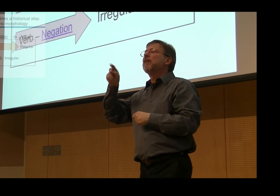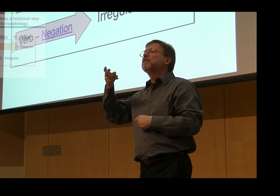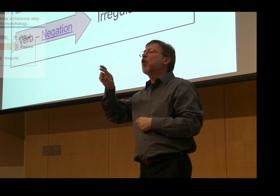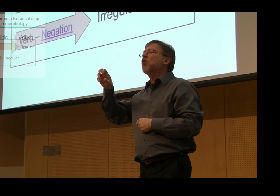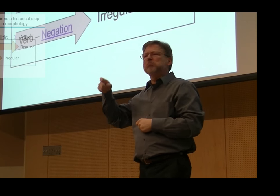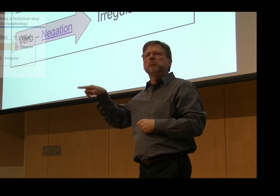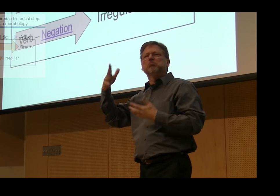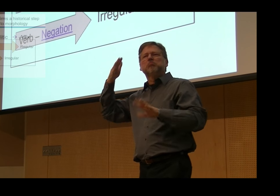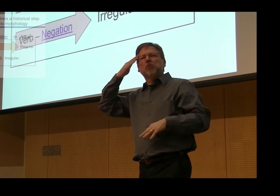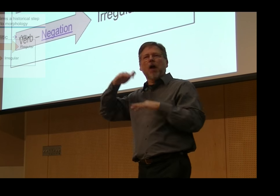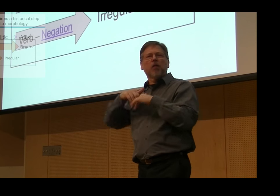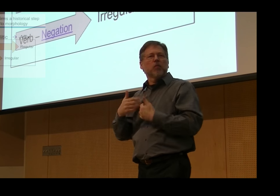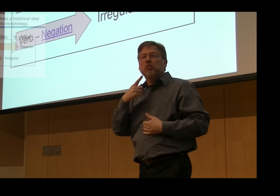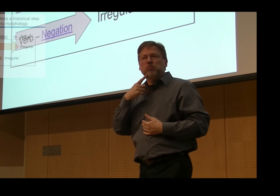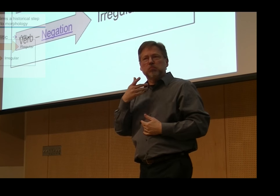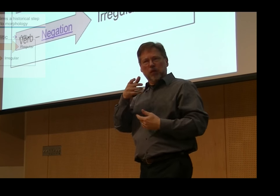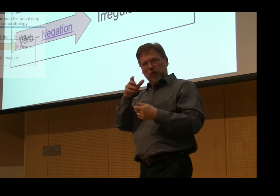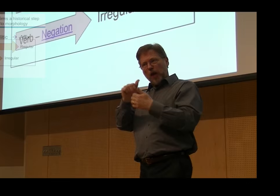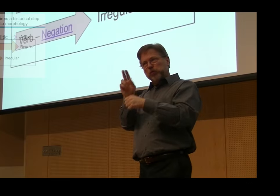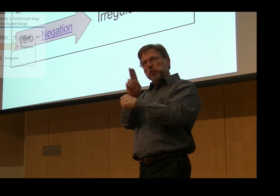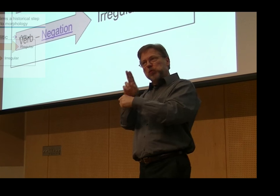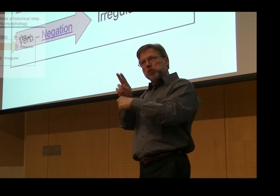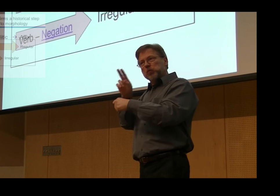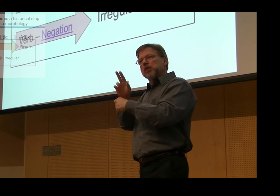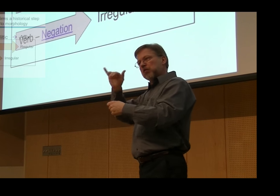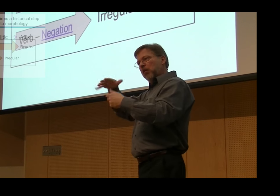the language developed naturally following that point.